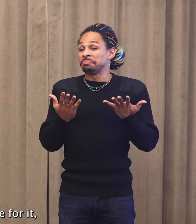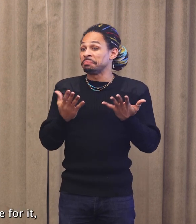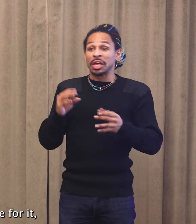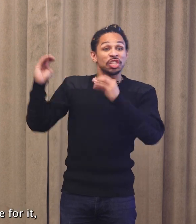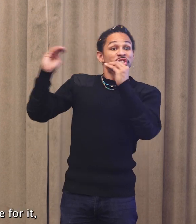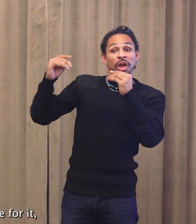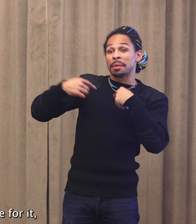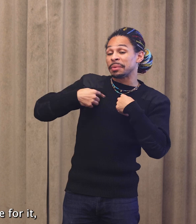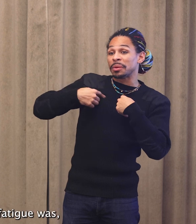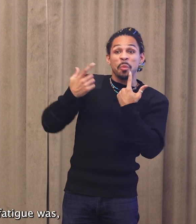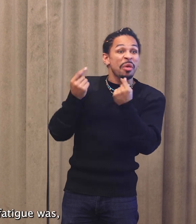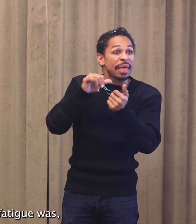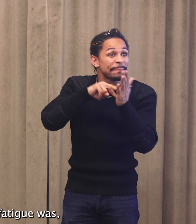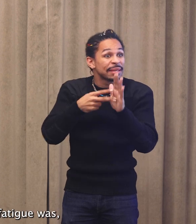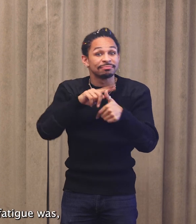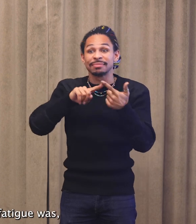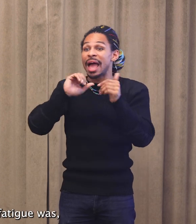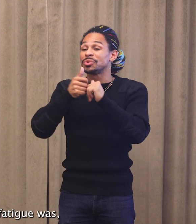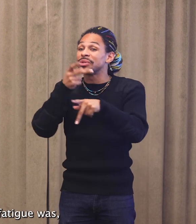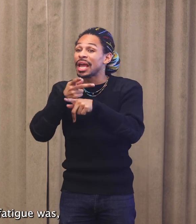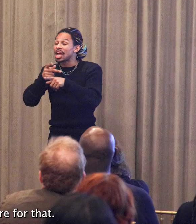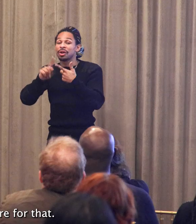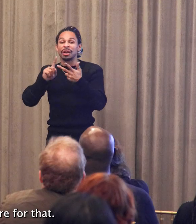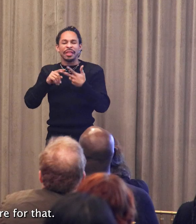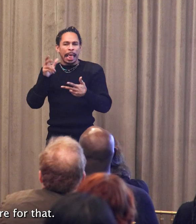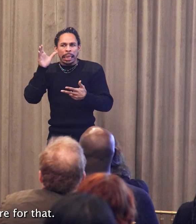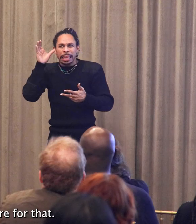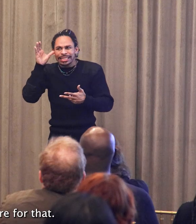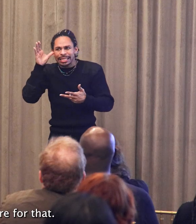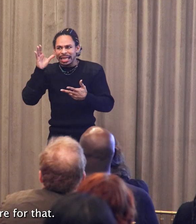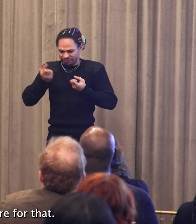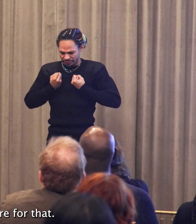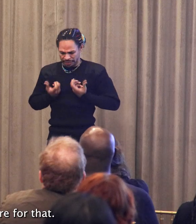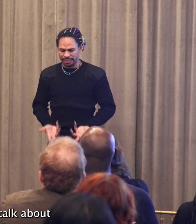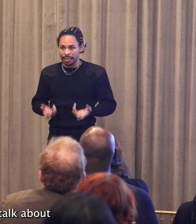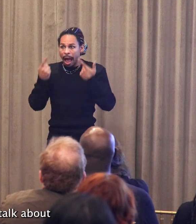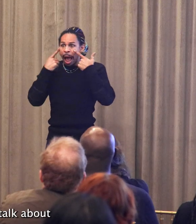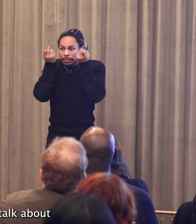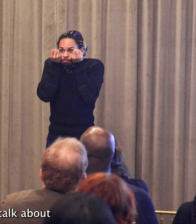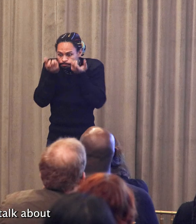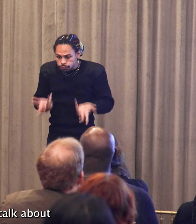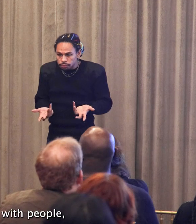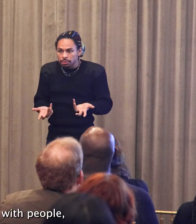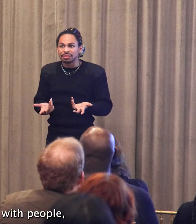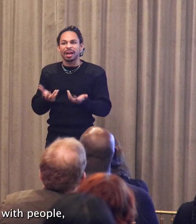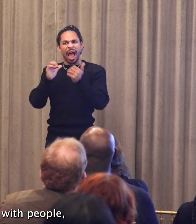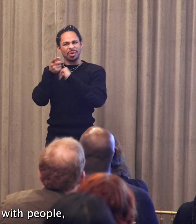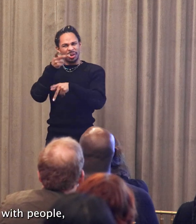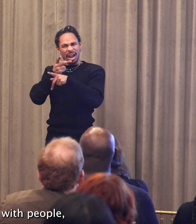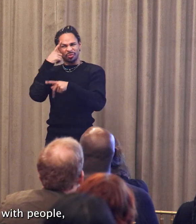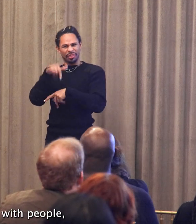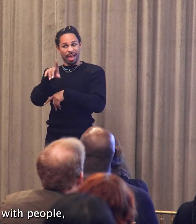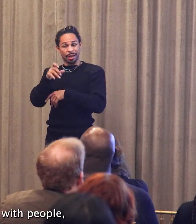how to care for it, what listening fatigue was, and how to care for that. How to even talk about my hearing